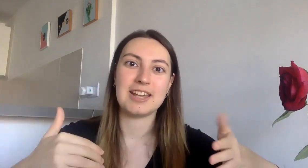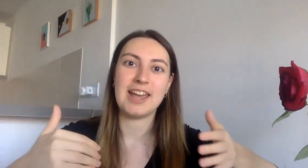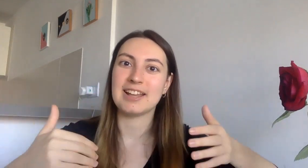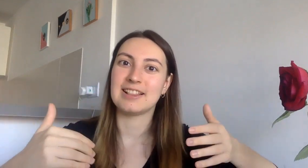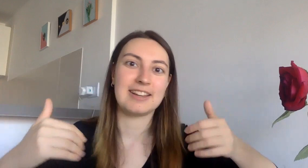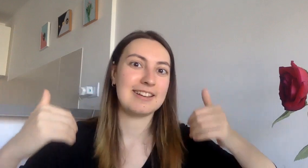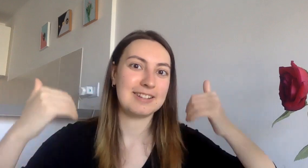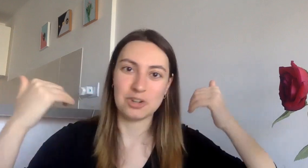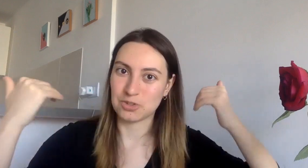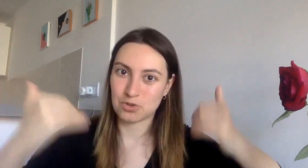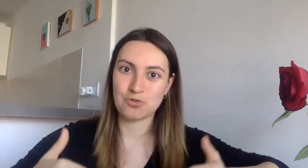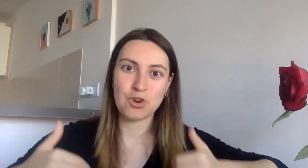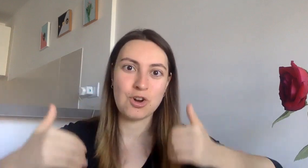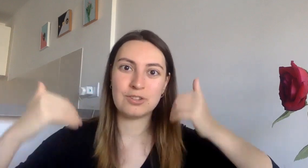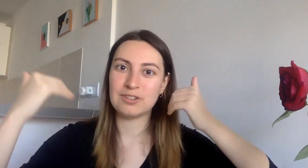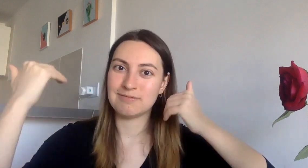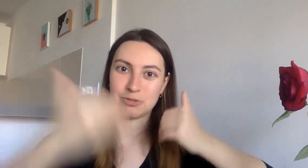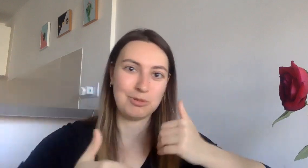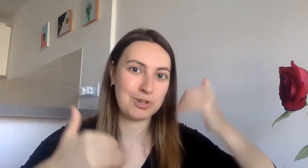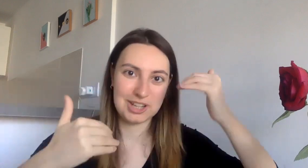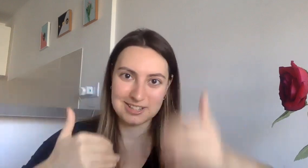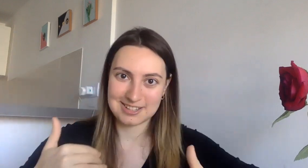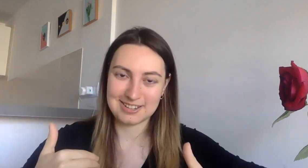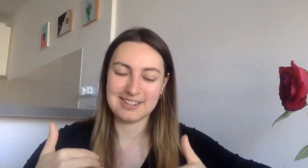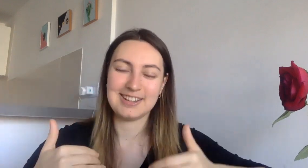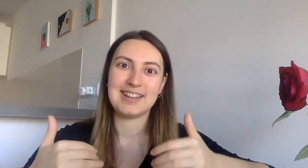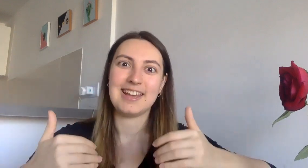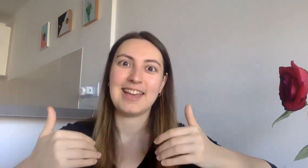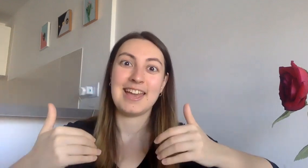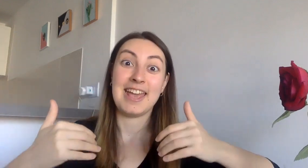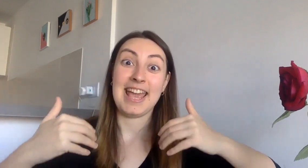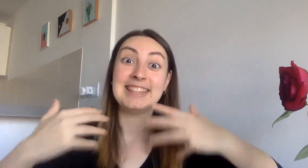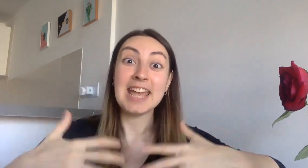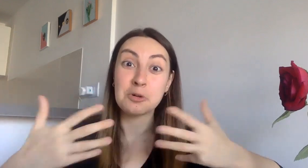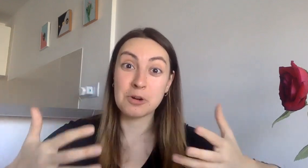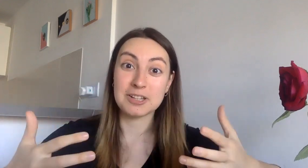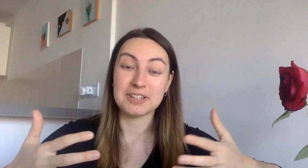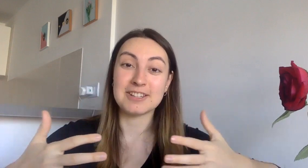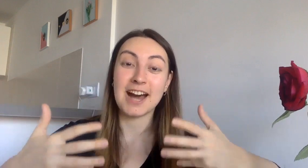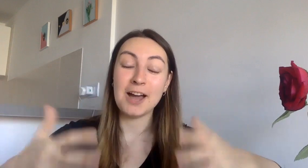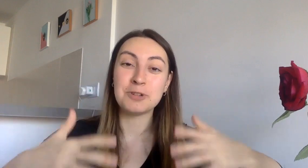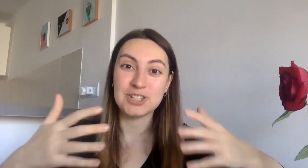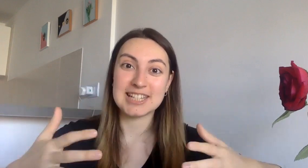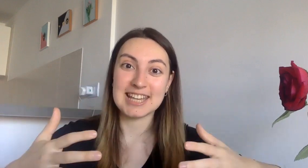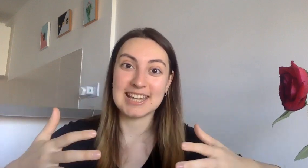saying like no this is wrong this is bullshit as i said and there was because i wasn't dead